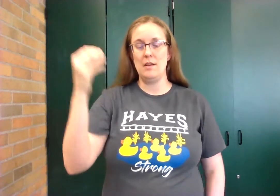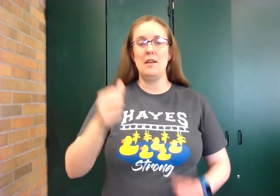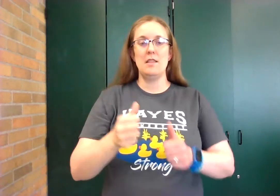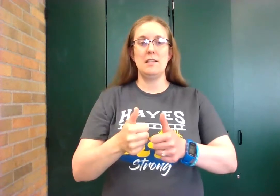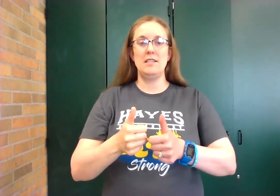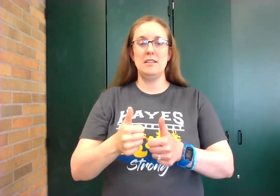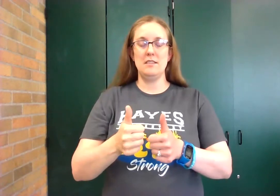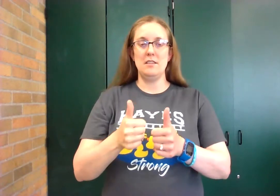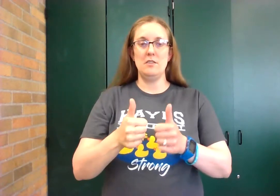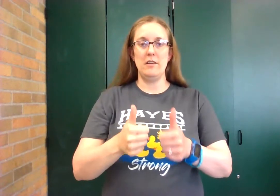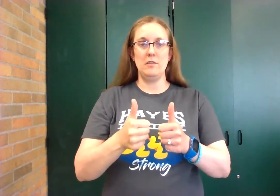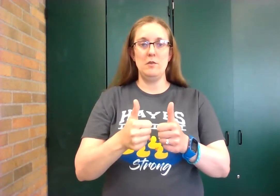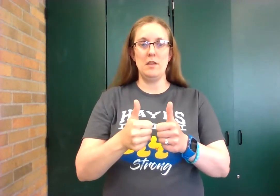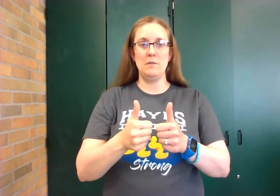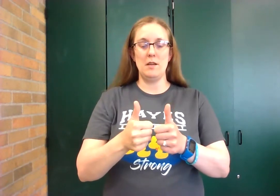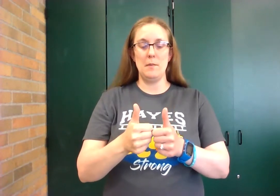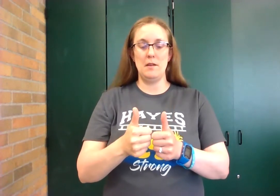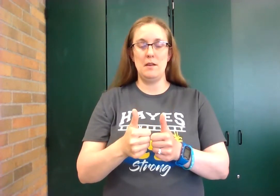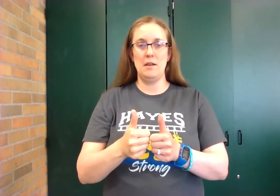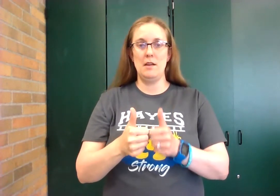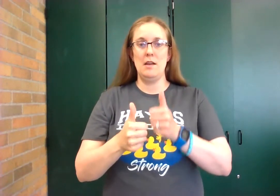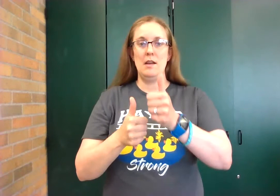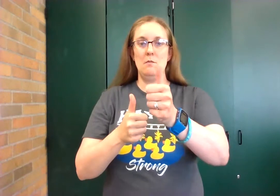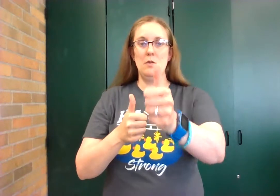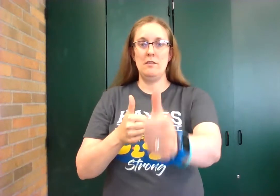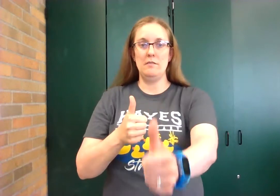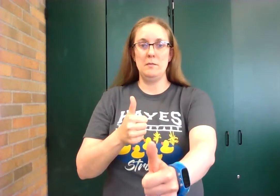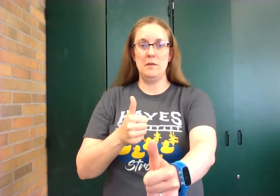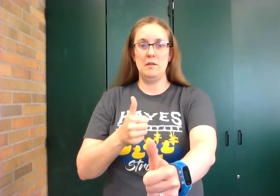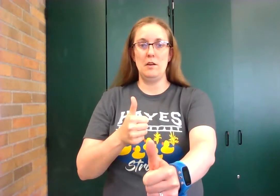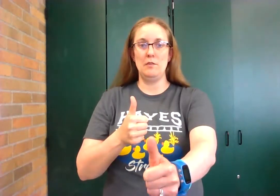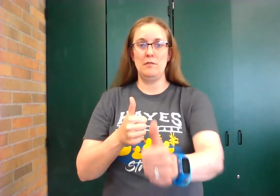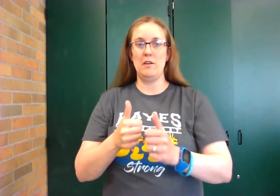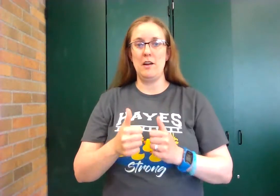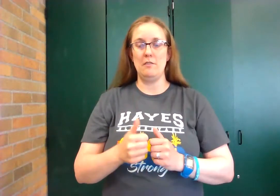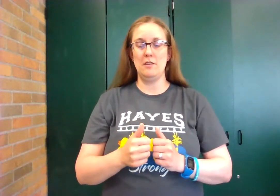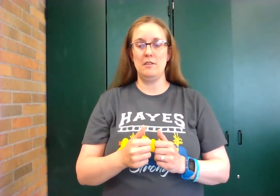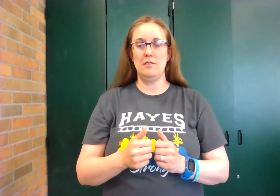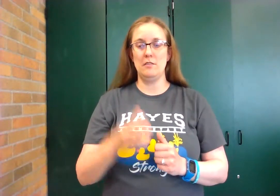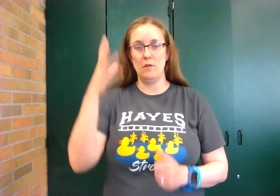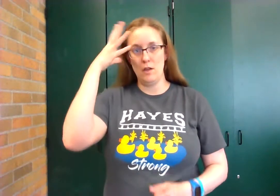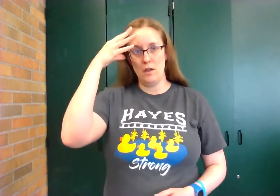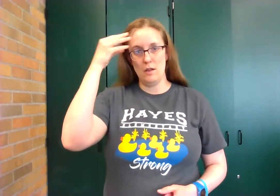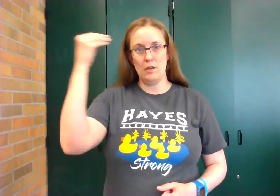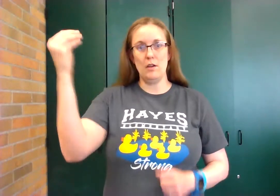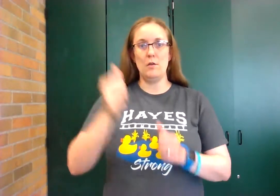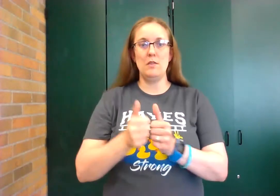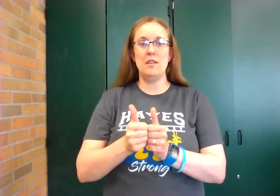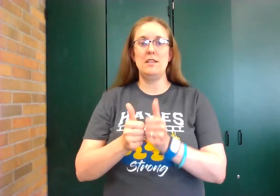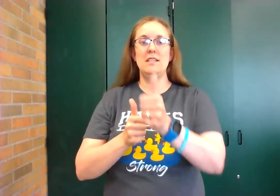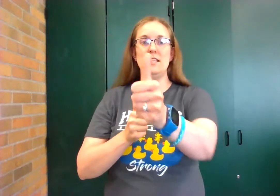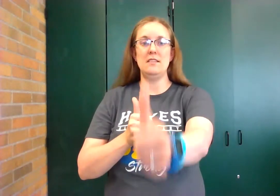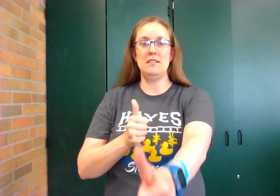the distance you got two thumbs up and one of them goes far out so go the distance